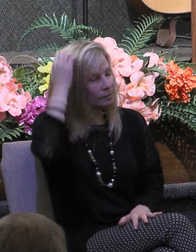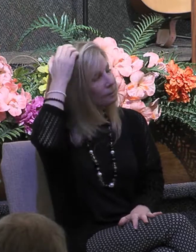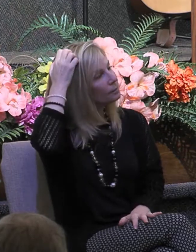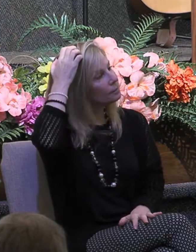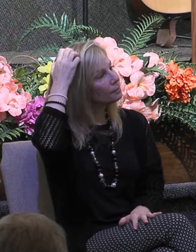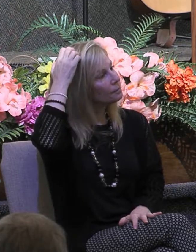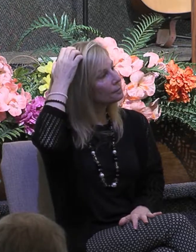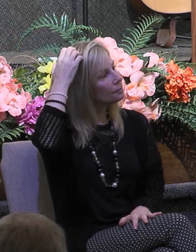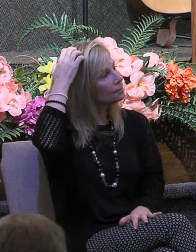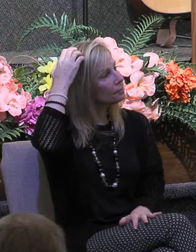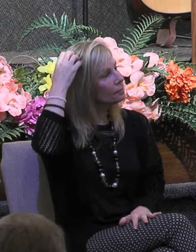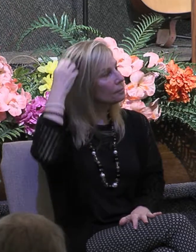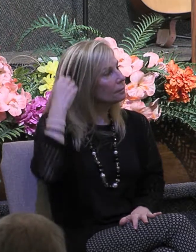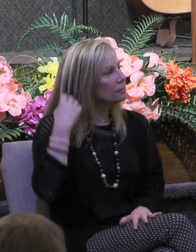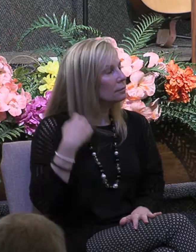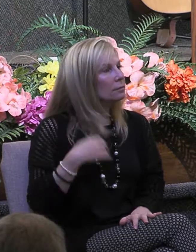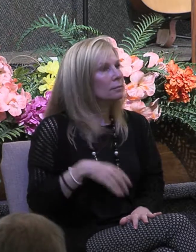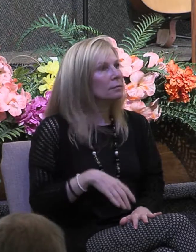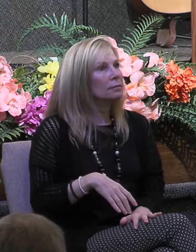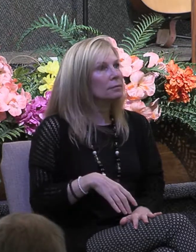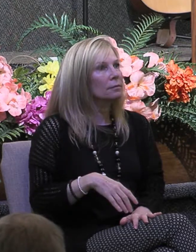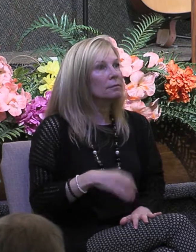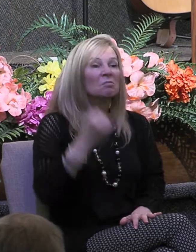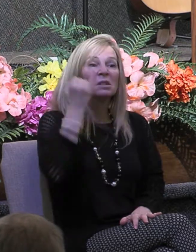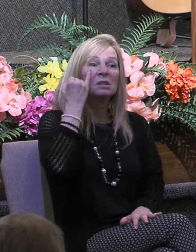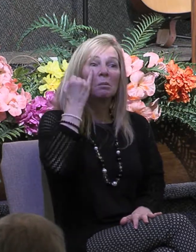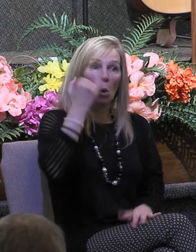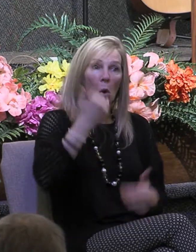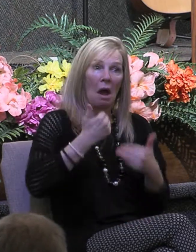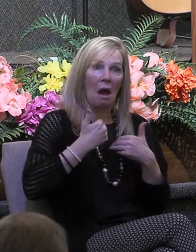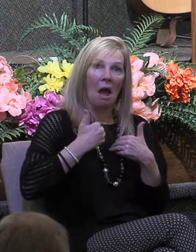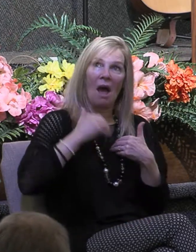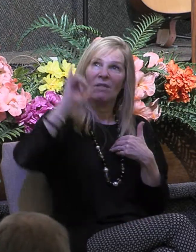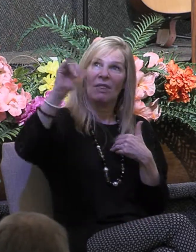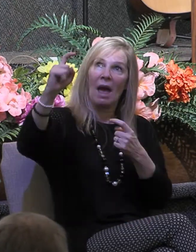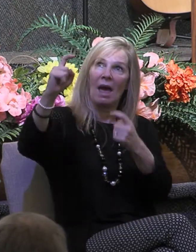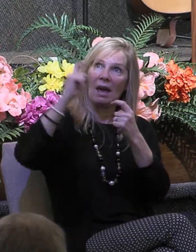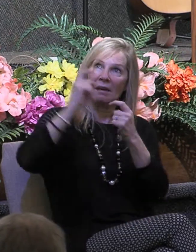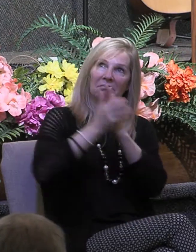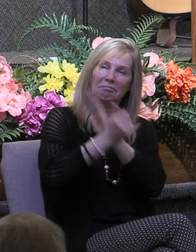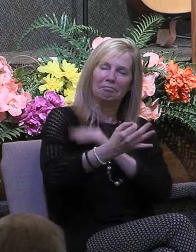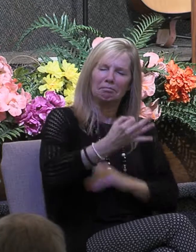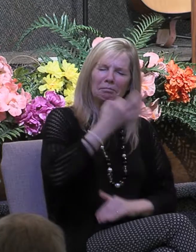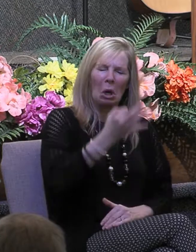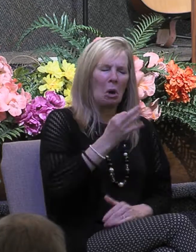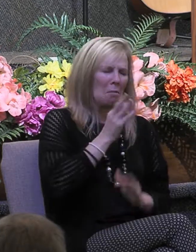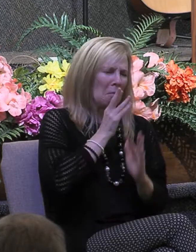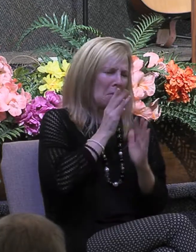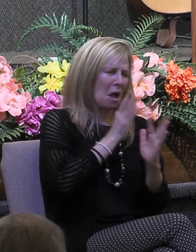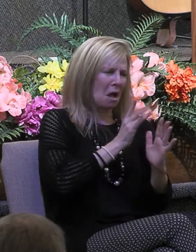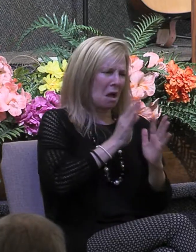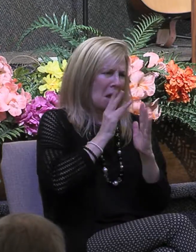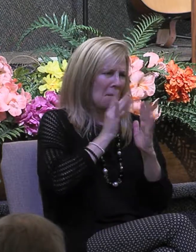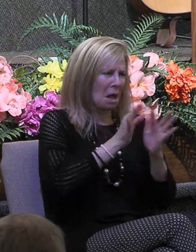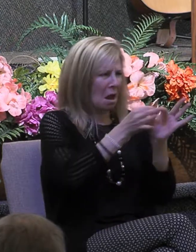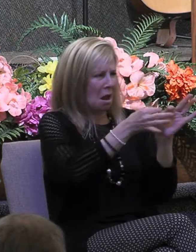Paul said if I speak with the tongues of men and of angels let's stop there